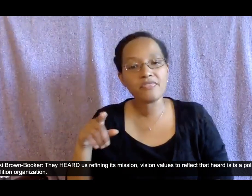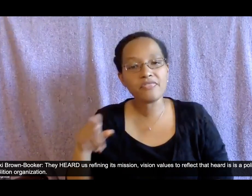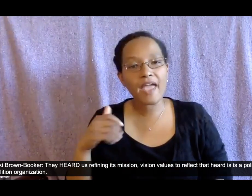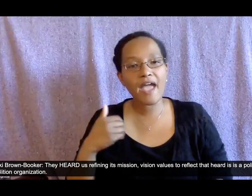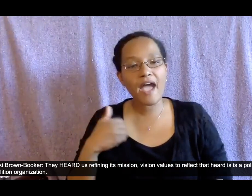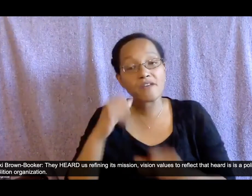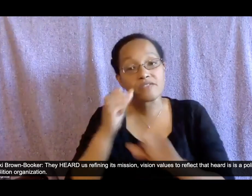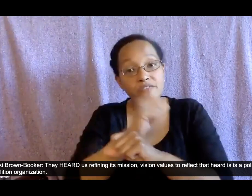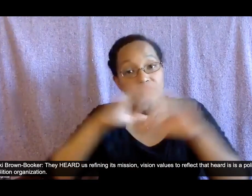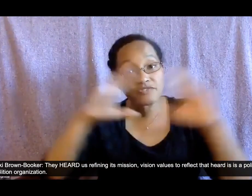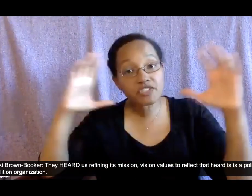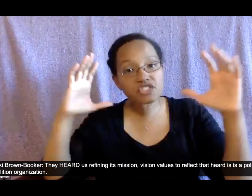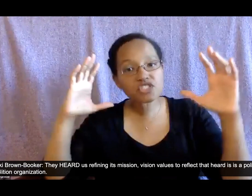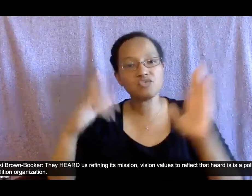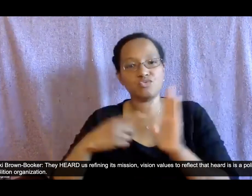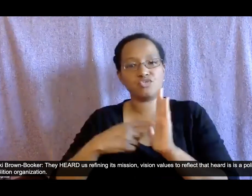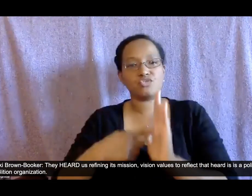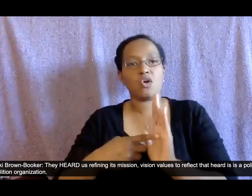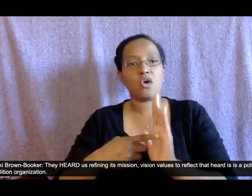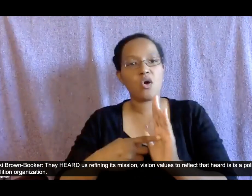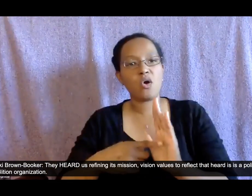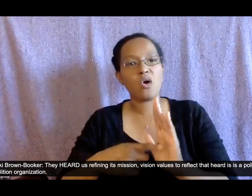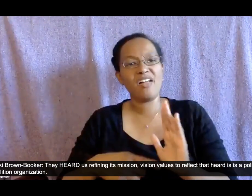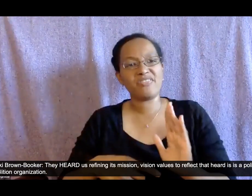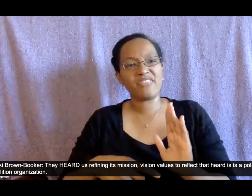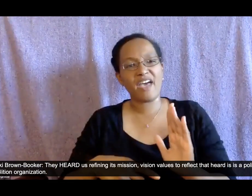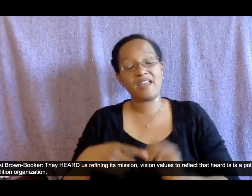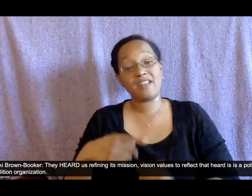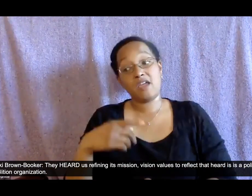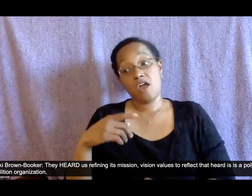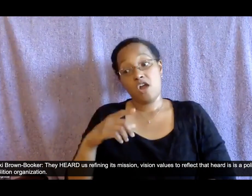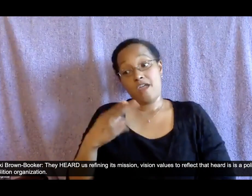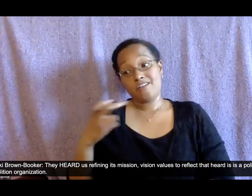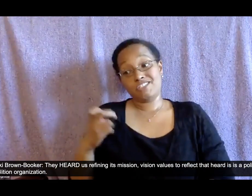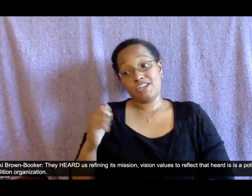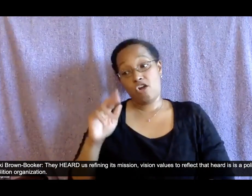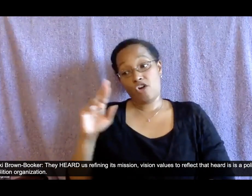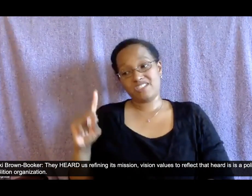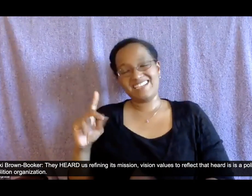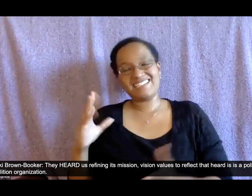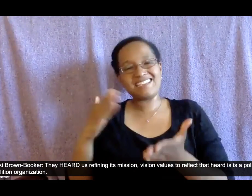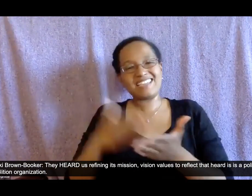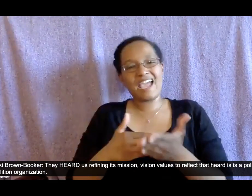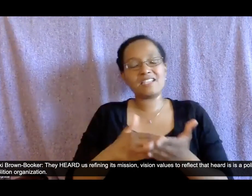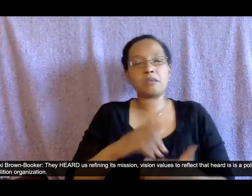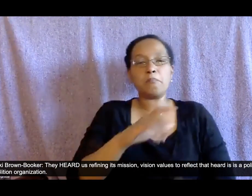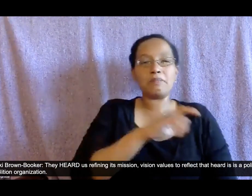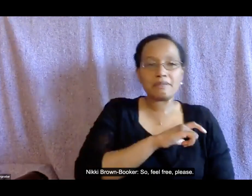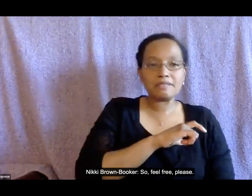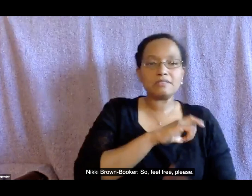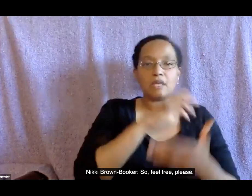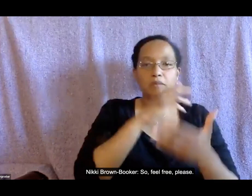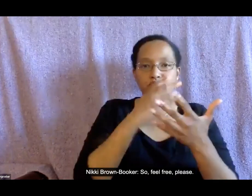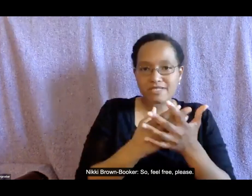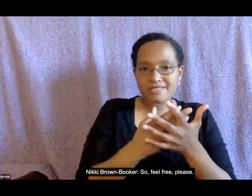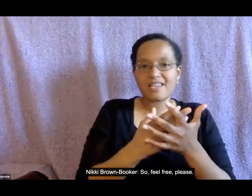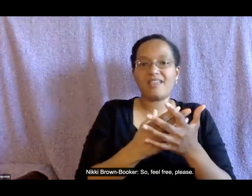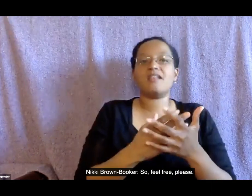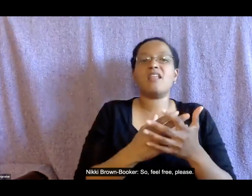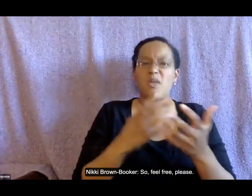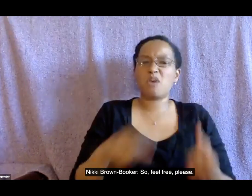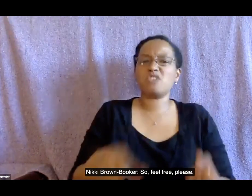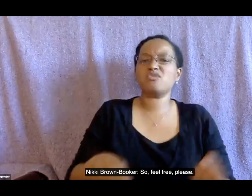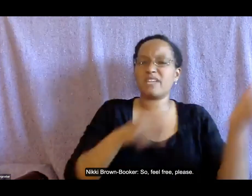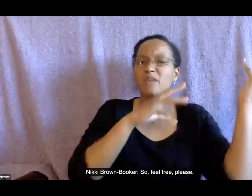is is a police and prison abolition organization um so phil